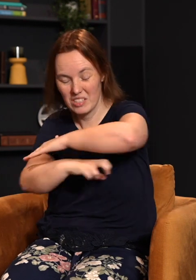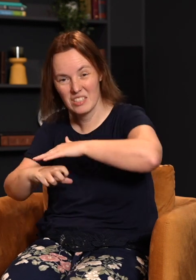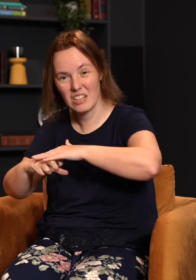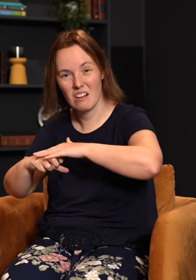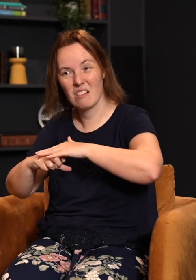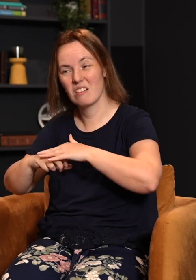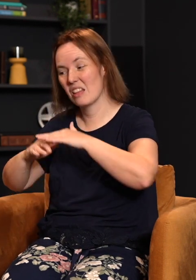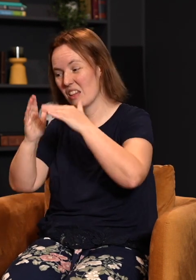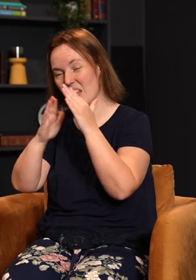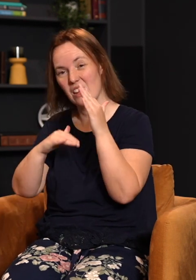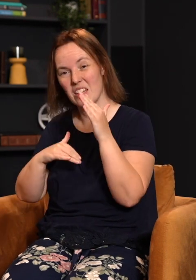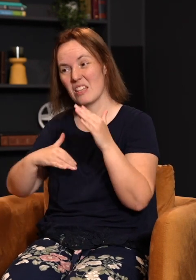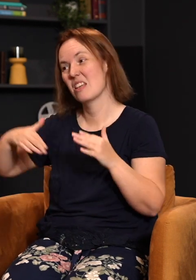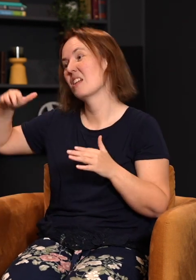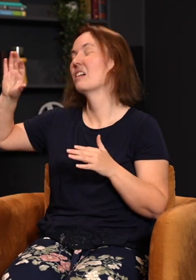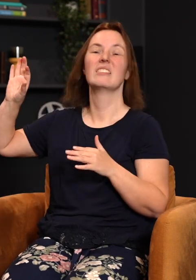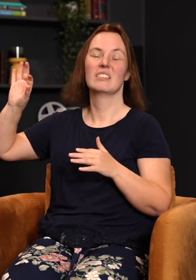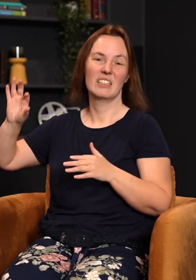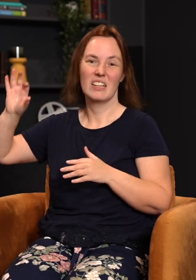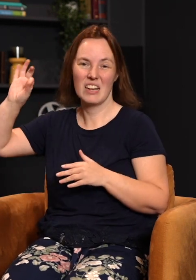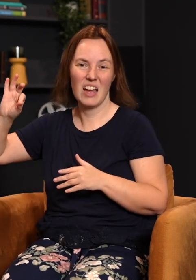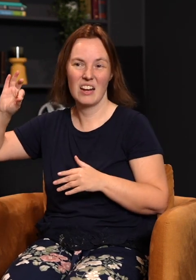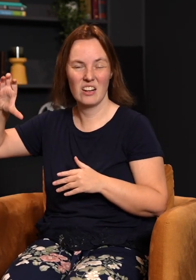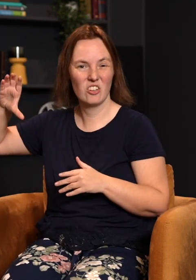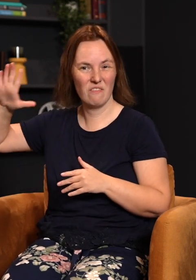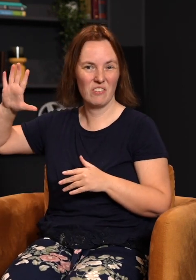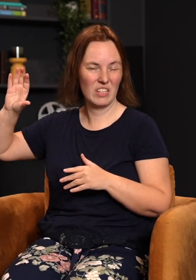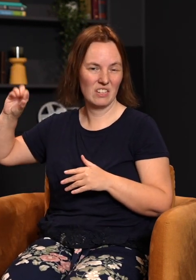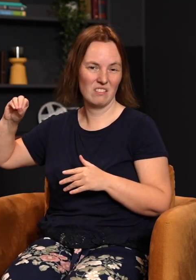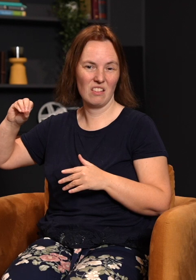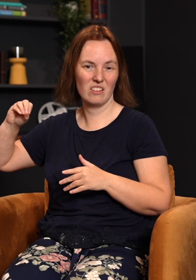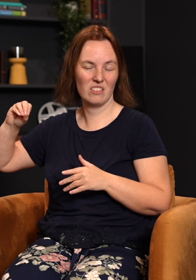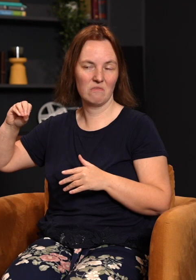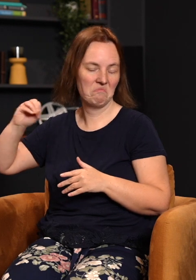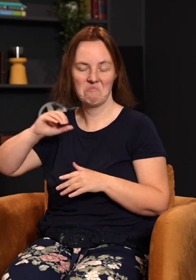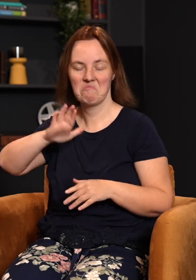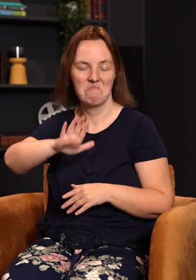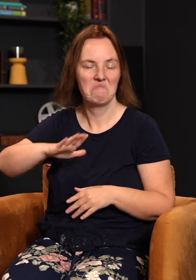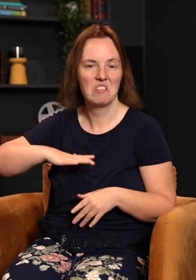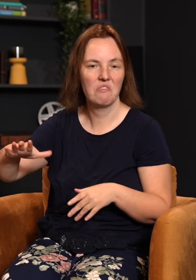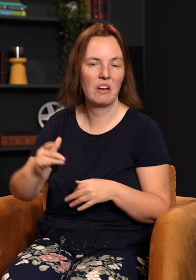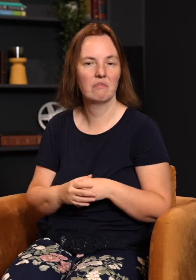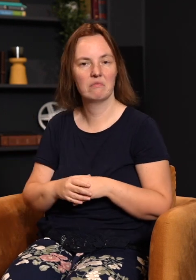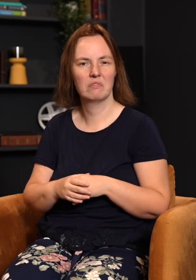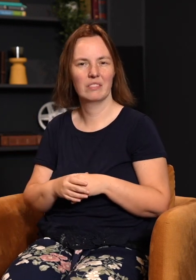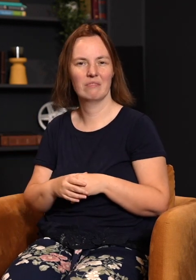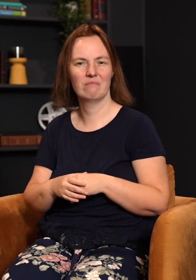criminal? Woo-hoo! Right? Every single day, $950. Don't go over. Don't be greedy. But $950. I can walk in the stores, fill the